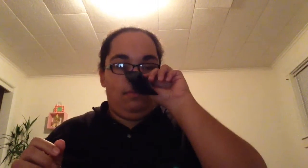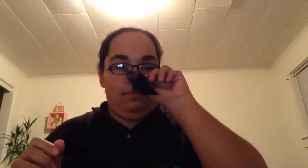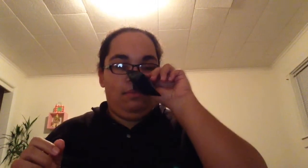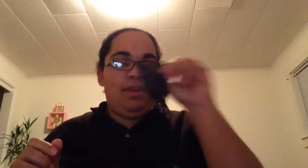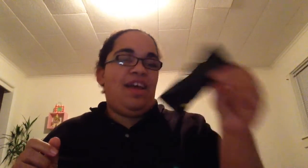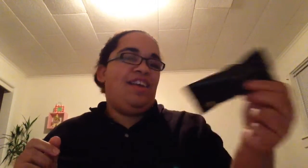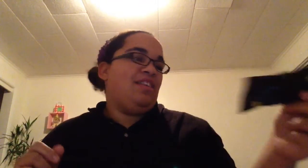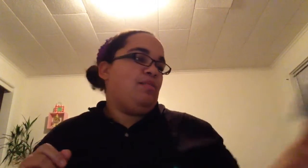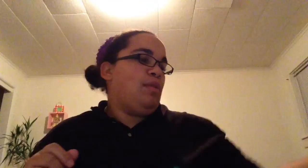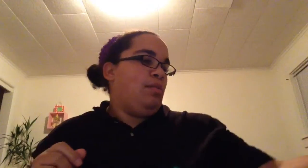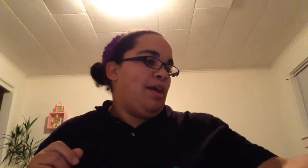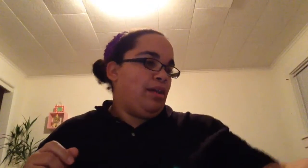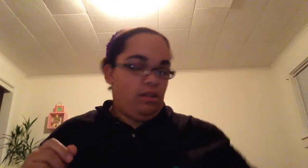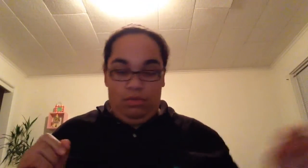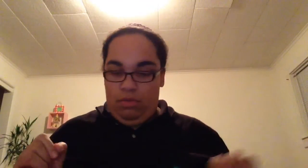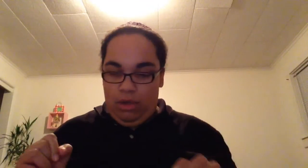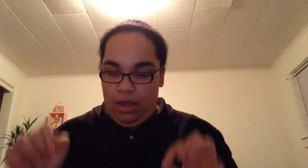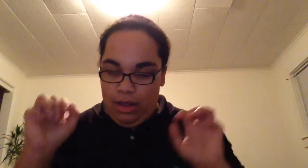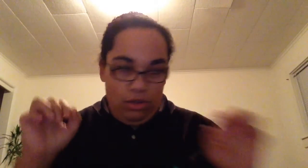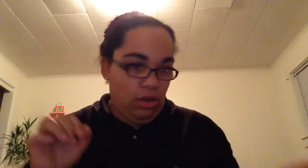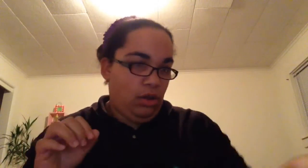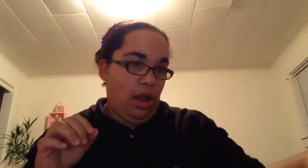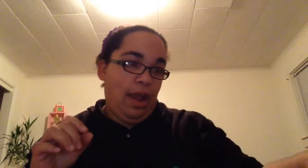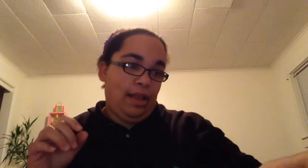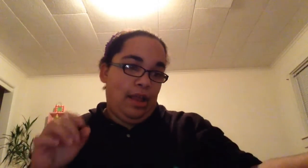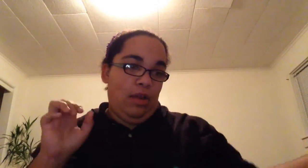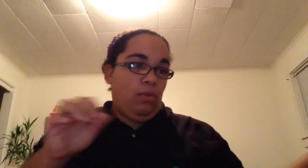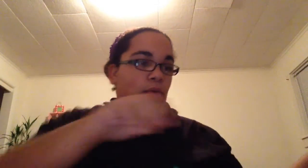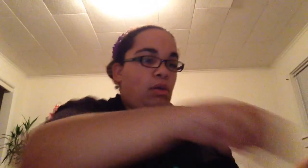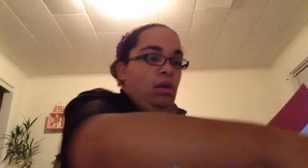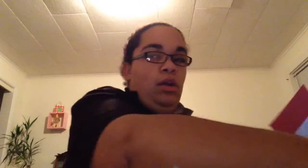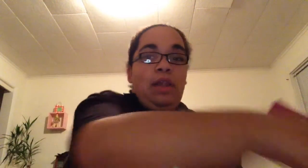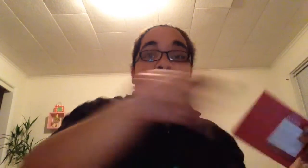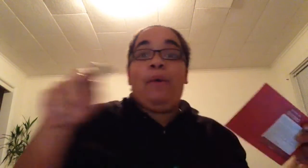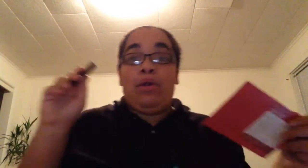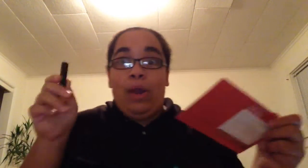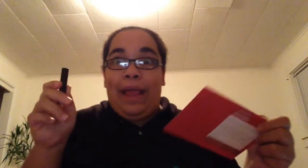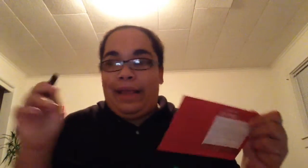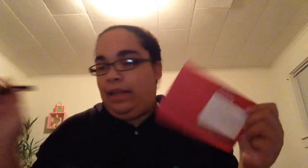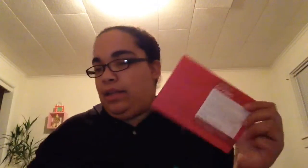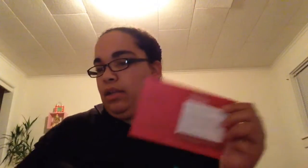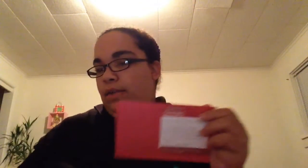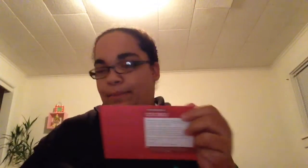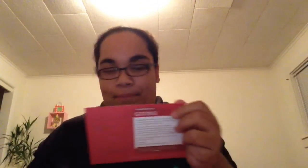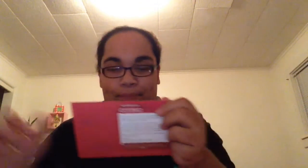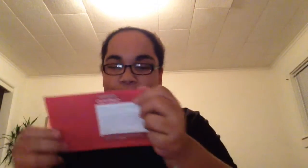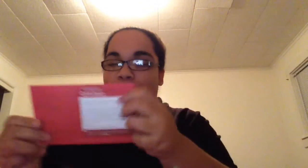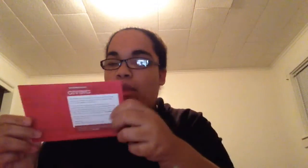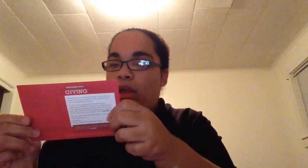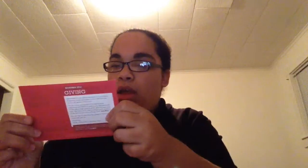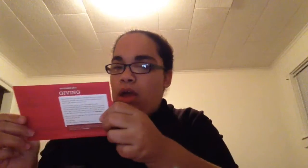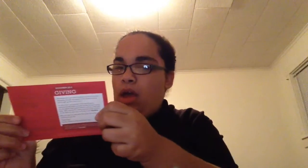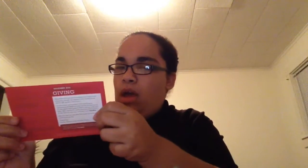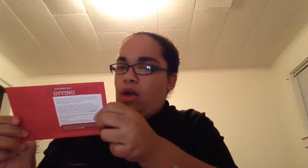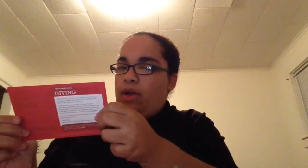oh you can smell the bag too okay that's good I like that now now I don't like it okay